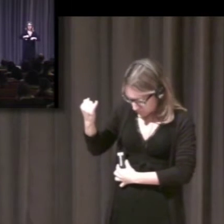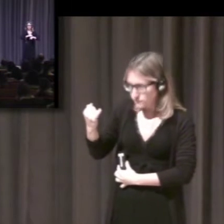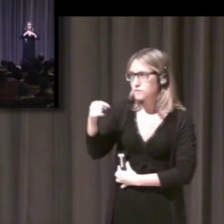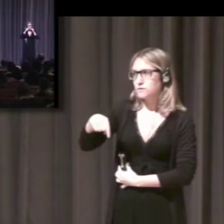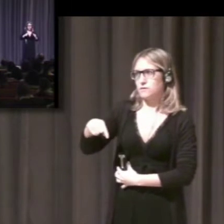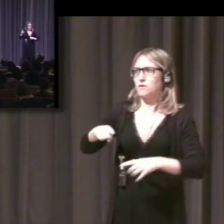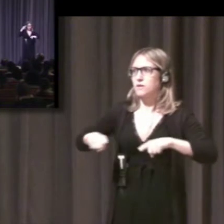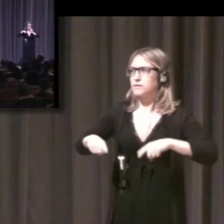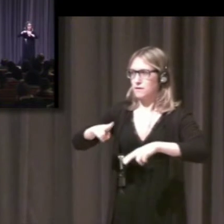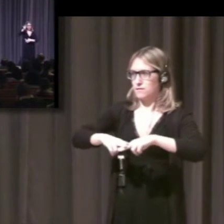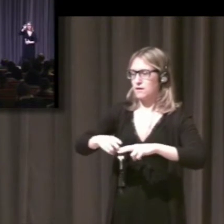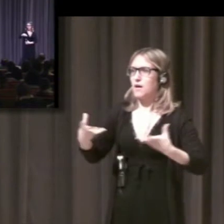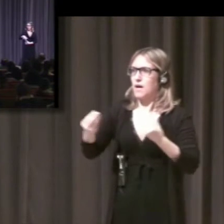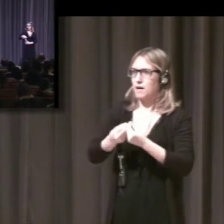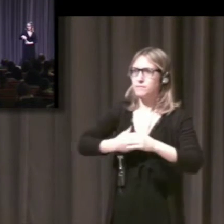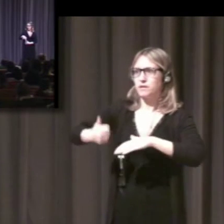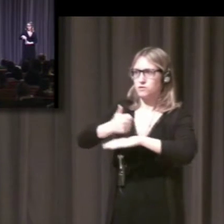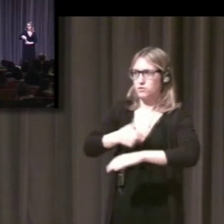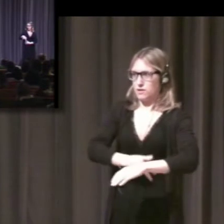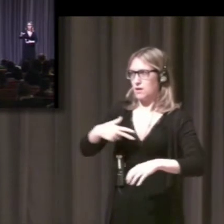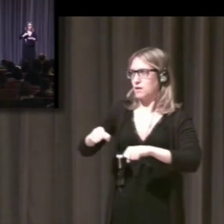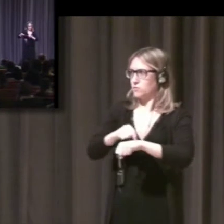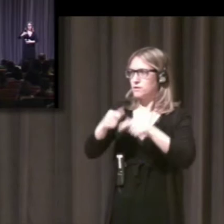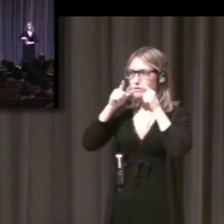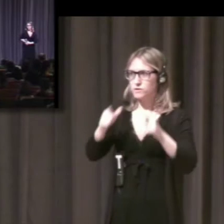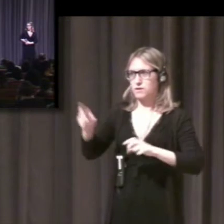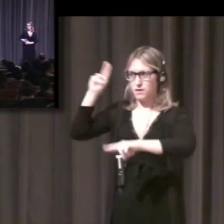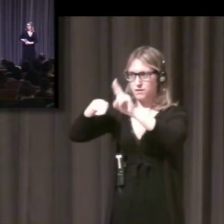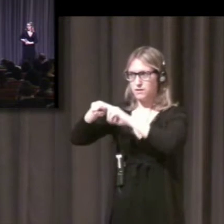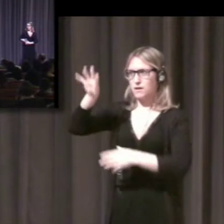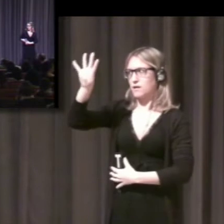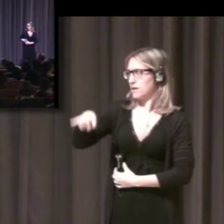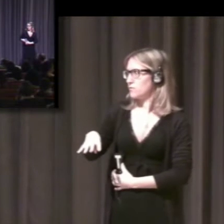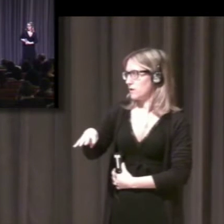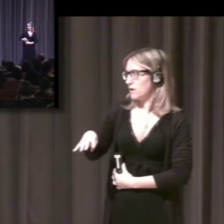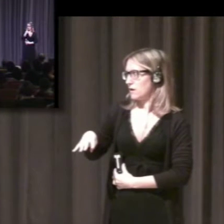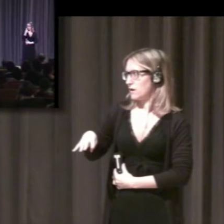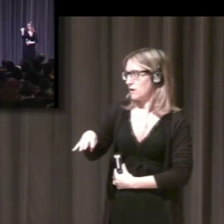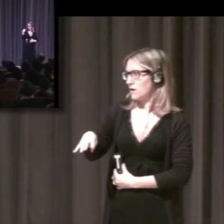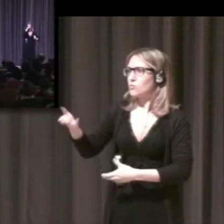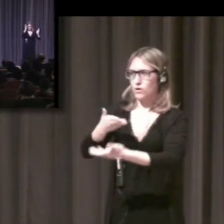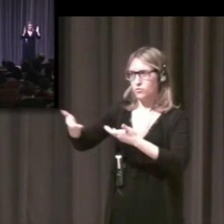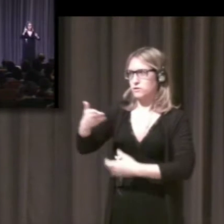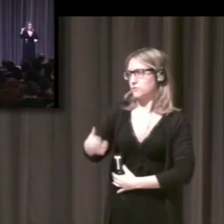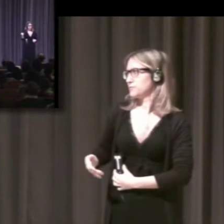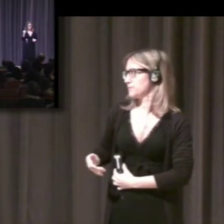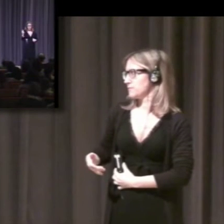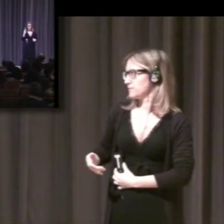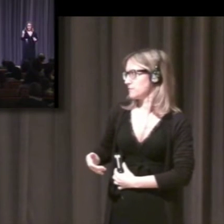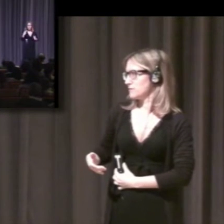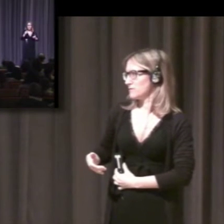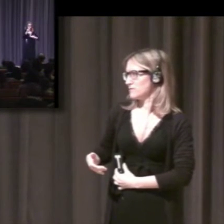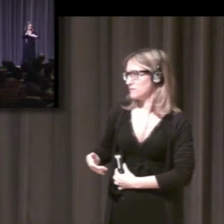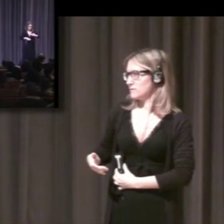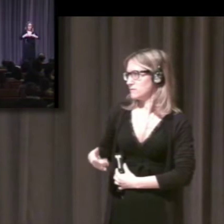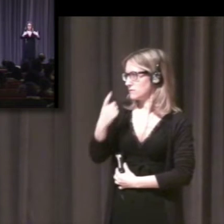Last summer, Jordina Sánchez Amat and I read the article Ensuring Language Acquisition for Deaf Children, What Linguists